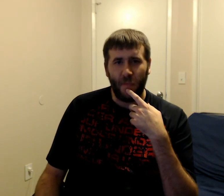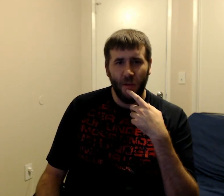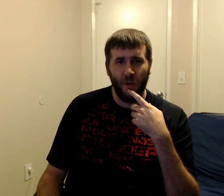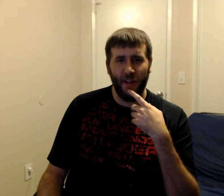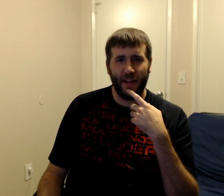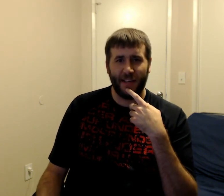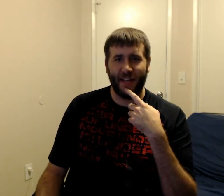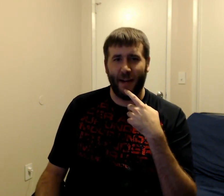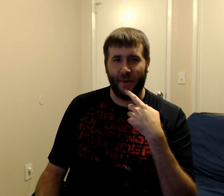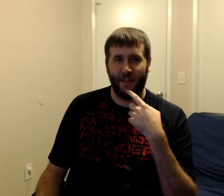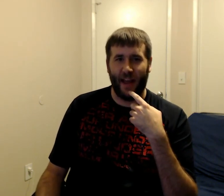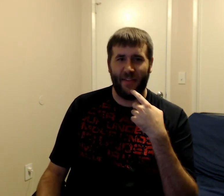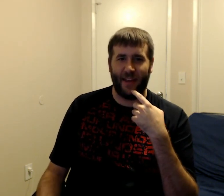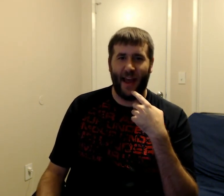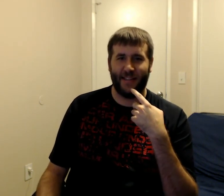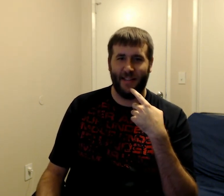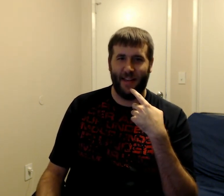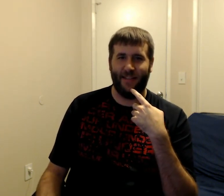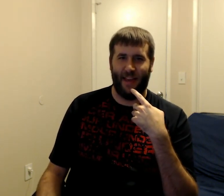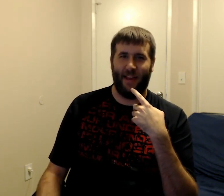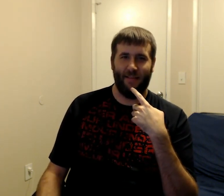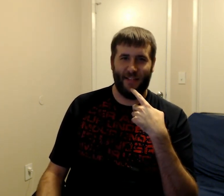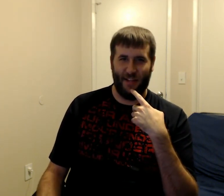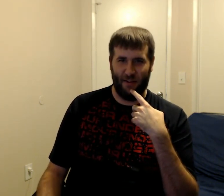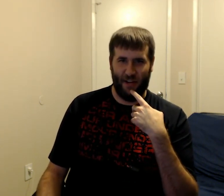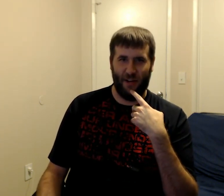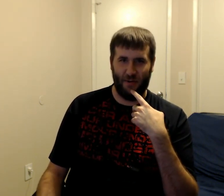What have they got set up here? They had the gasoline thing still to use.